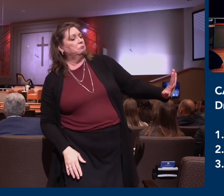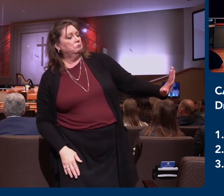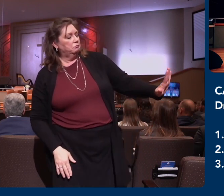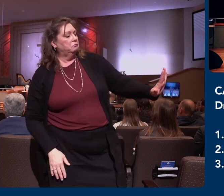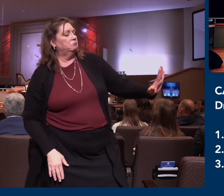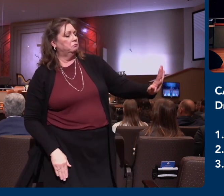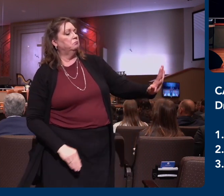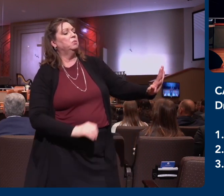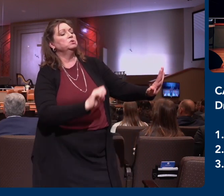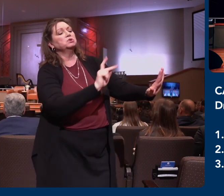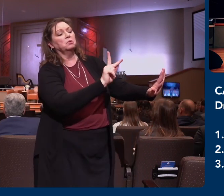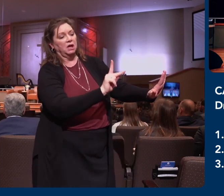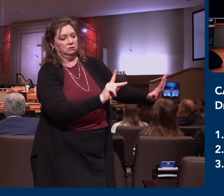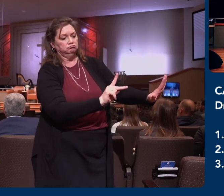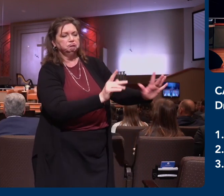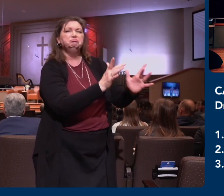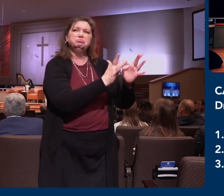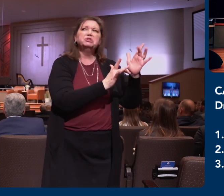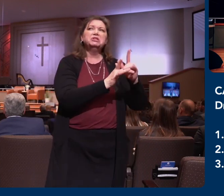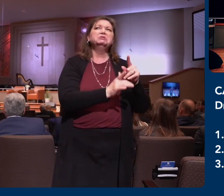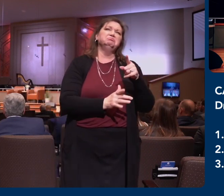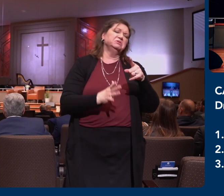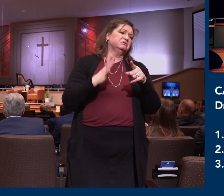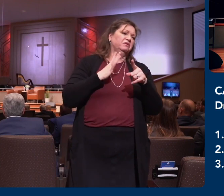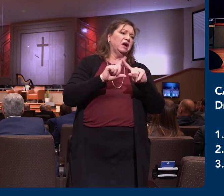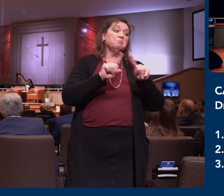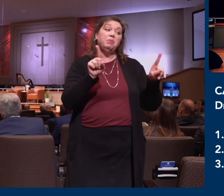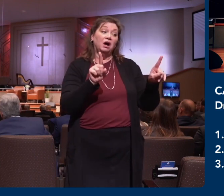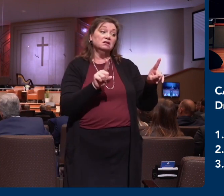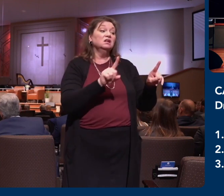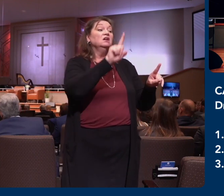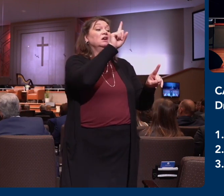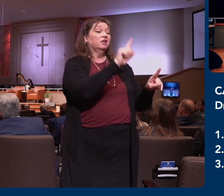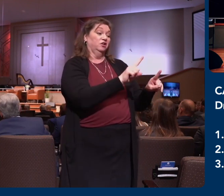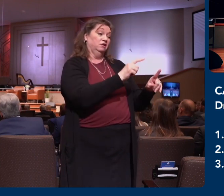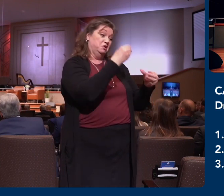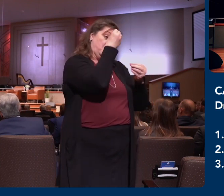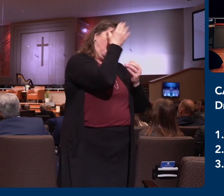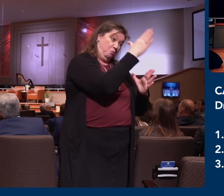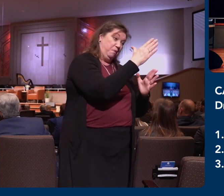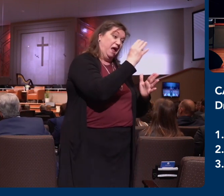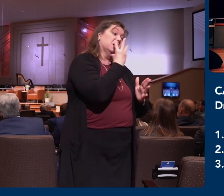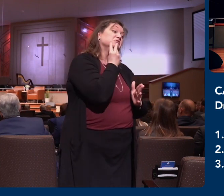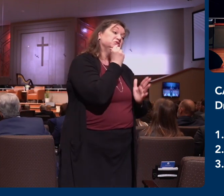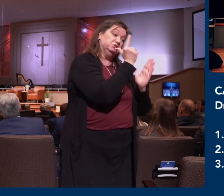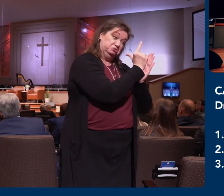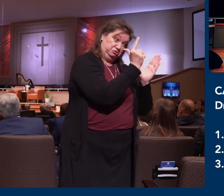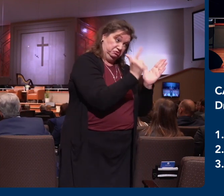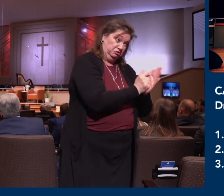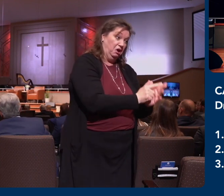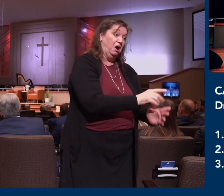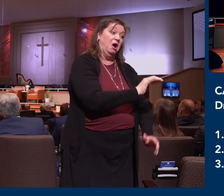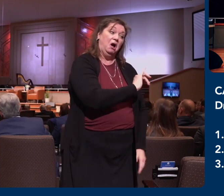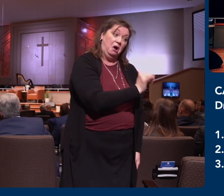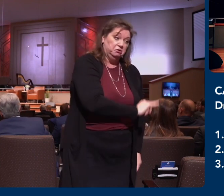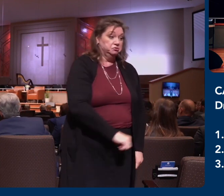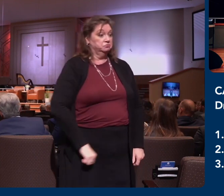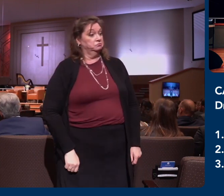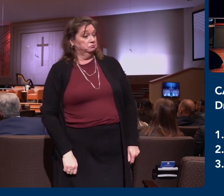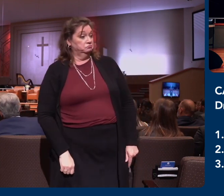to come under the law. The Judaizers were coming in. There were those that were bringing in mysticism and the worship of angels. And they said, okay,